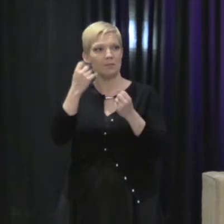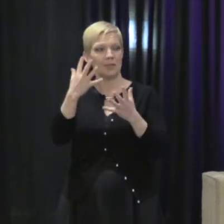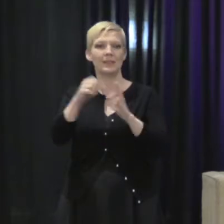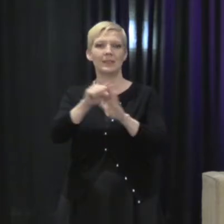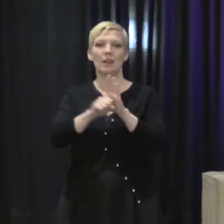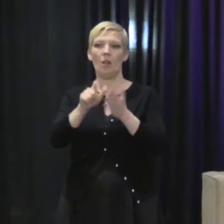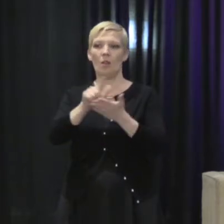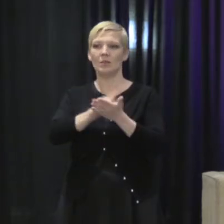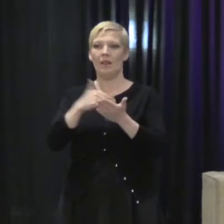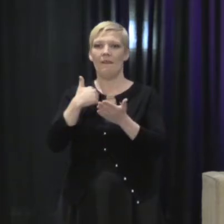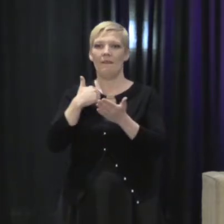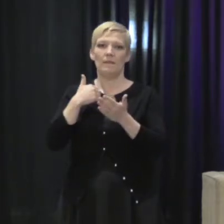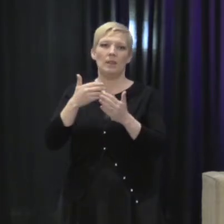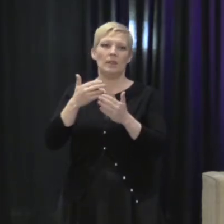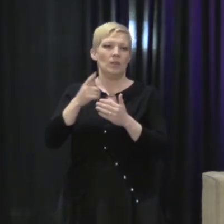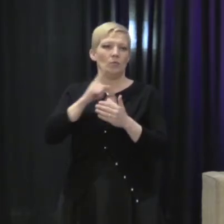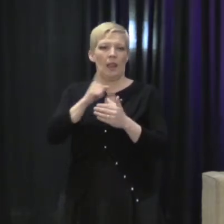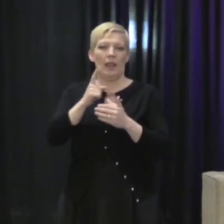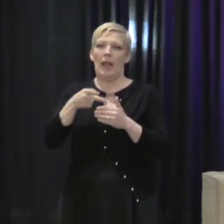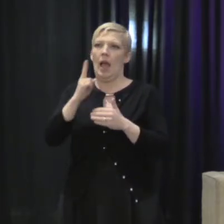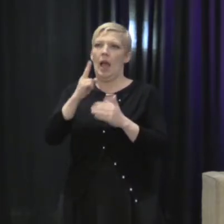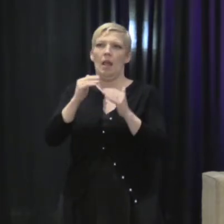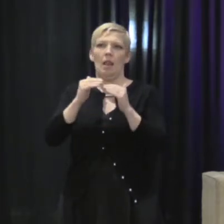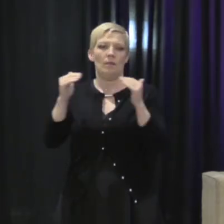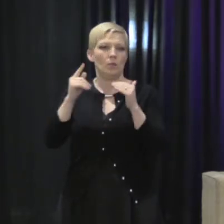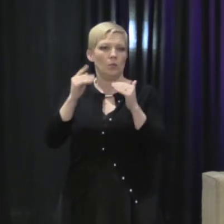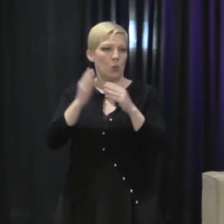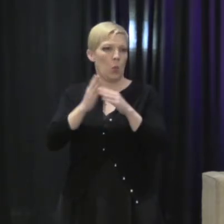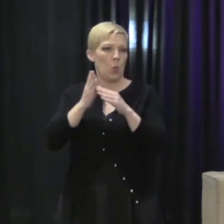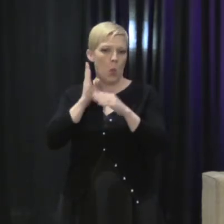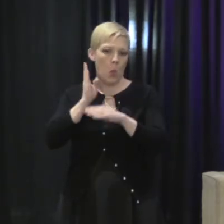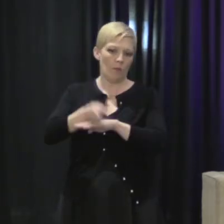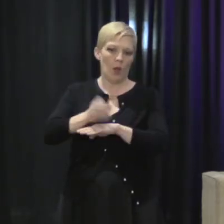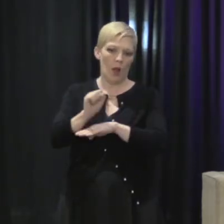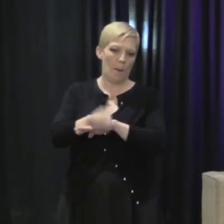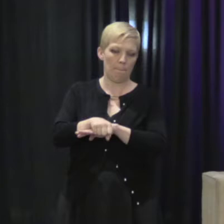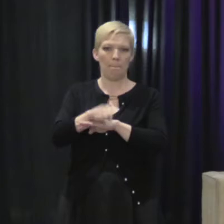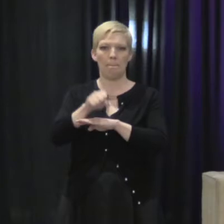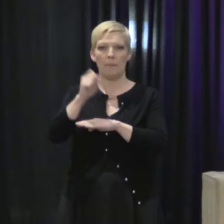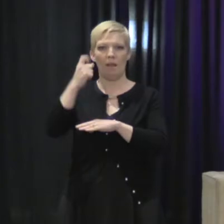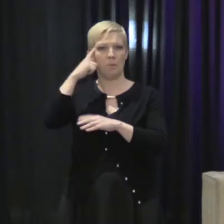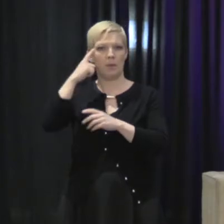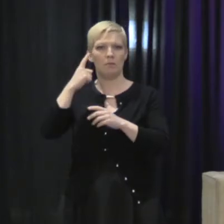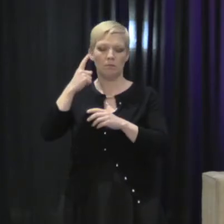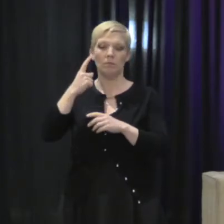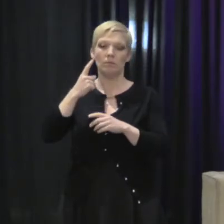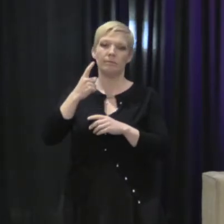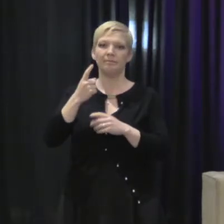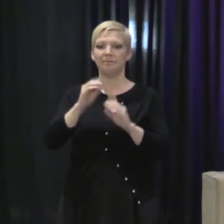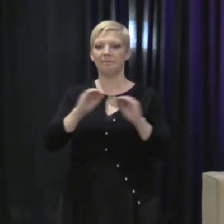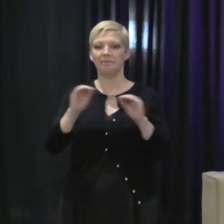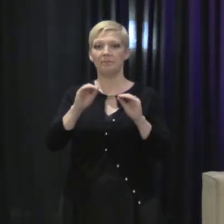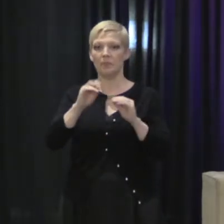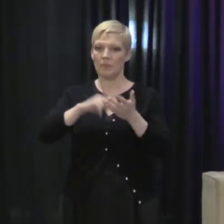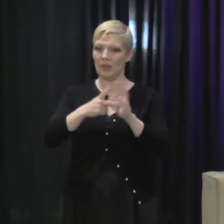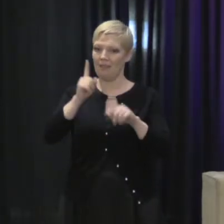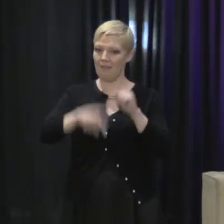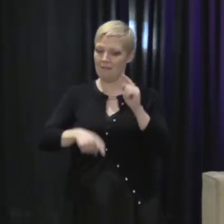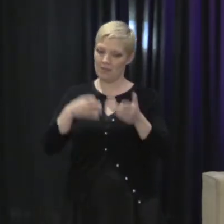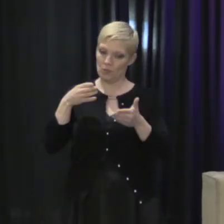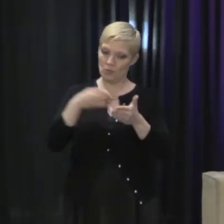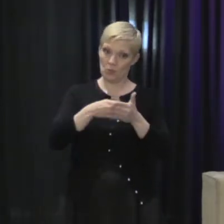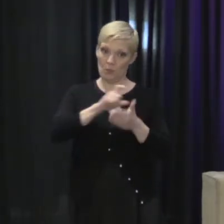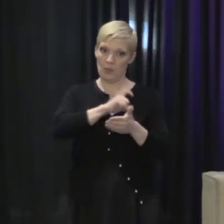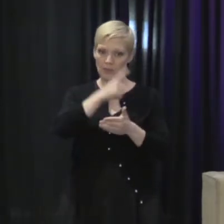very high levels for overcoming what's called governmental immunity, meaning you can't sue the police because the police have to have so-called discretion to do their